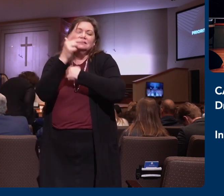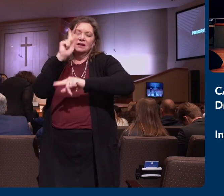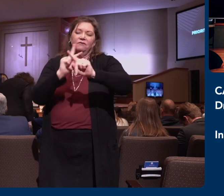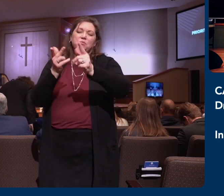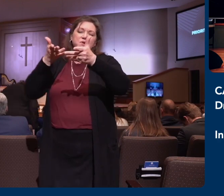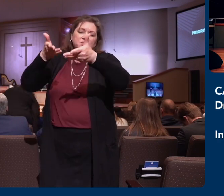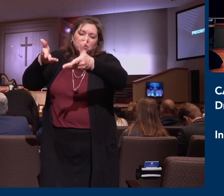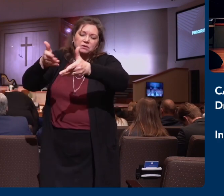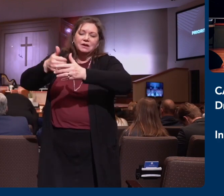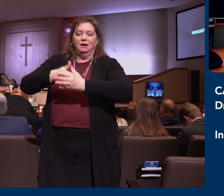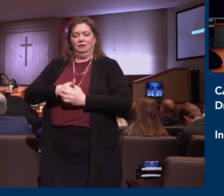in their ministry.